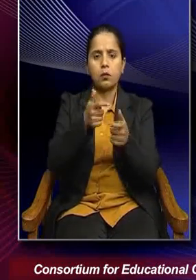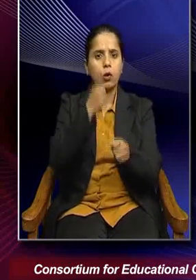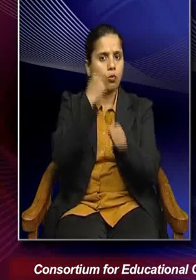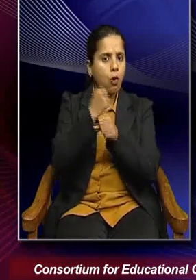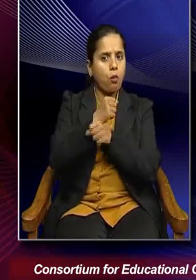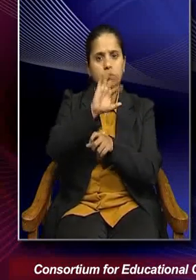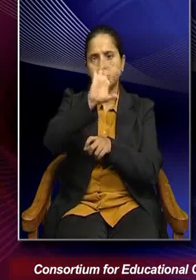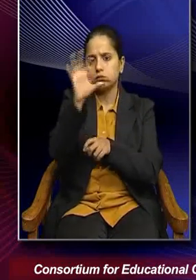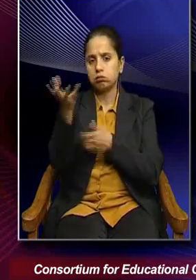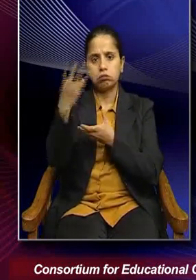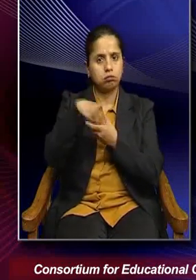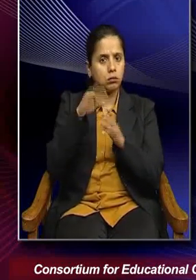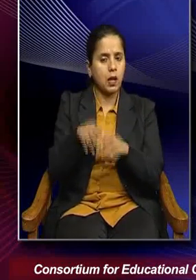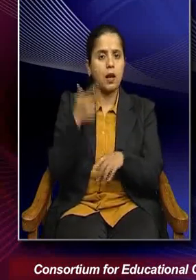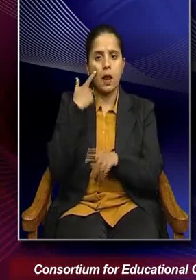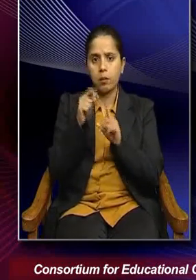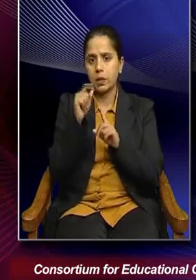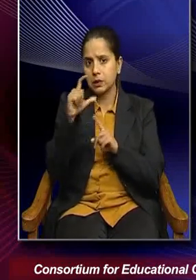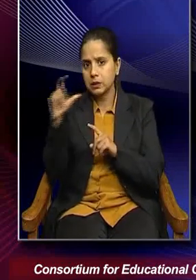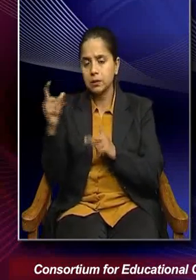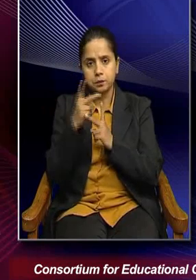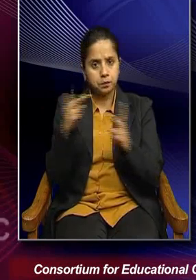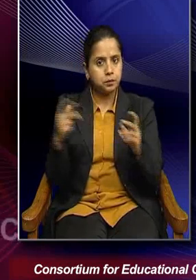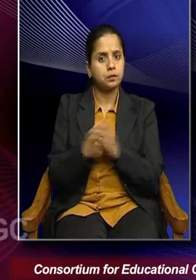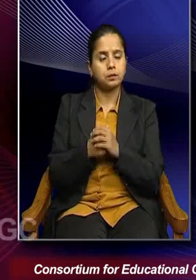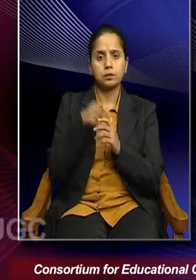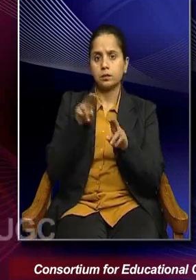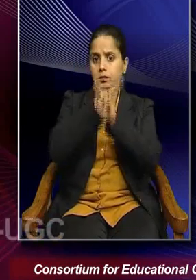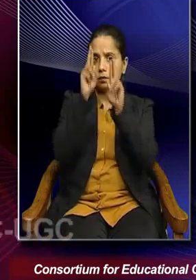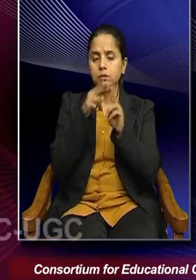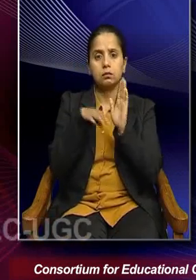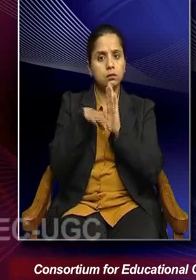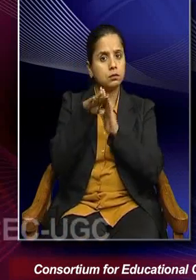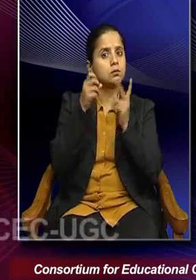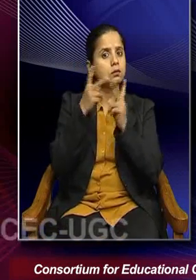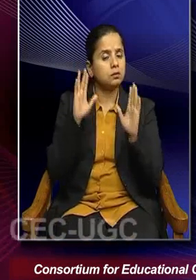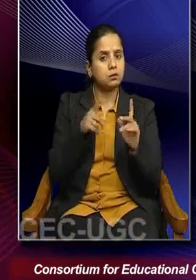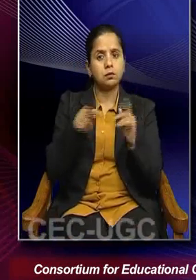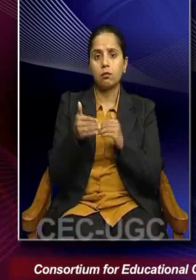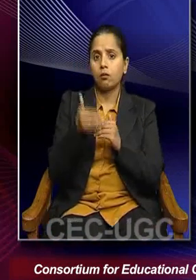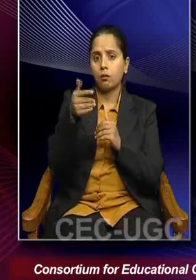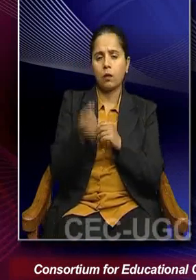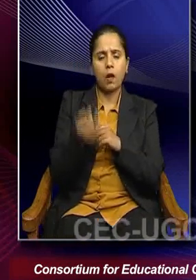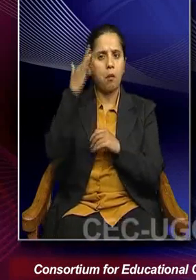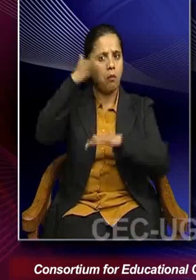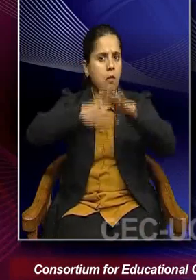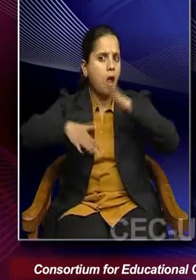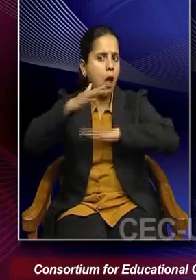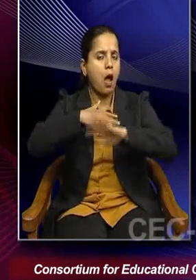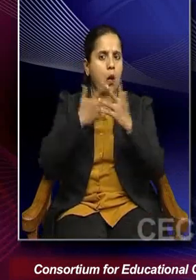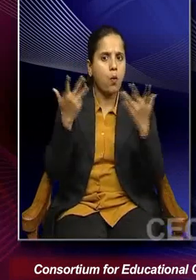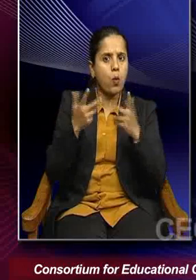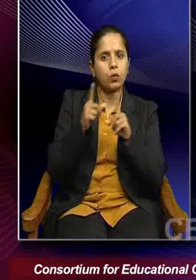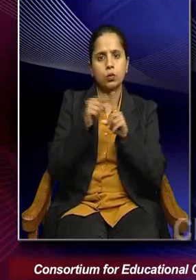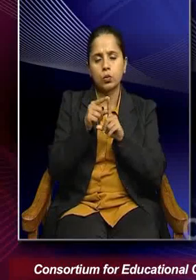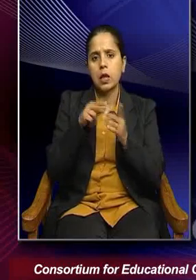change, IPCC and at international levels. they are coming up with plans wherein